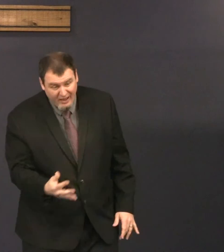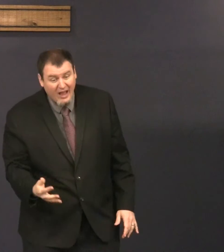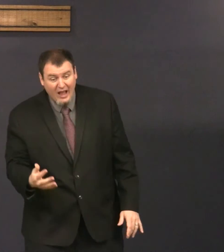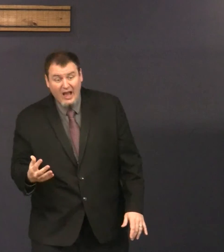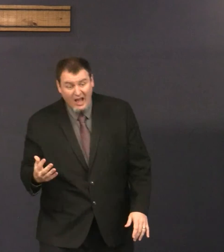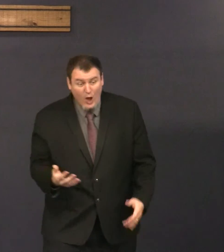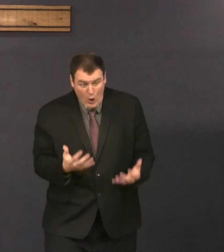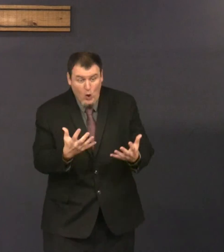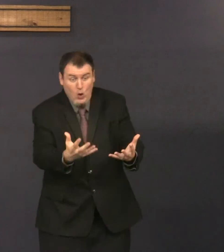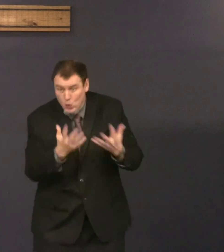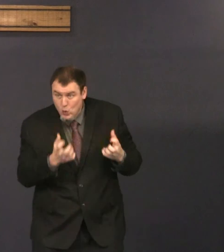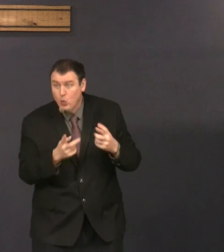Jesus is telling them,